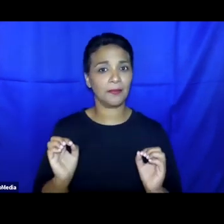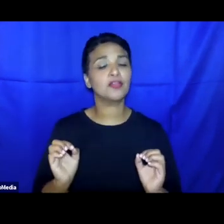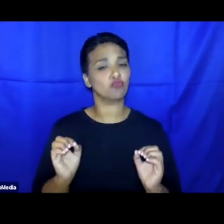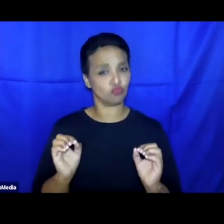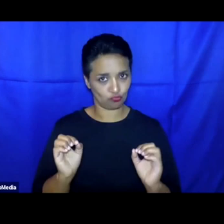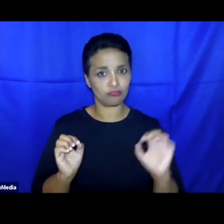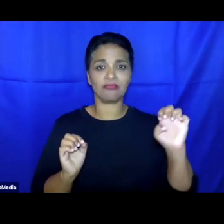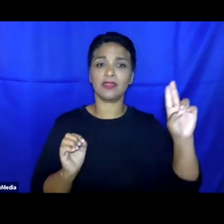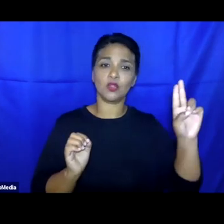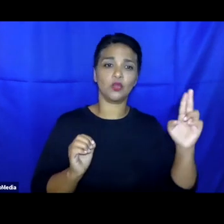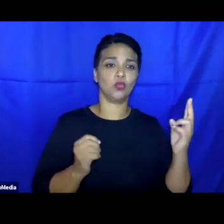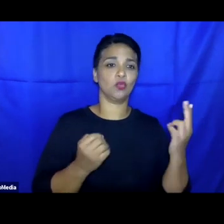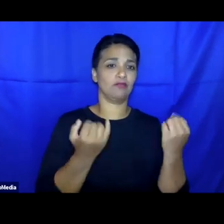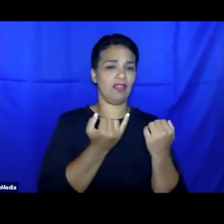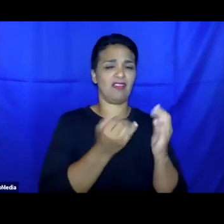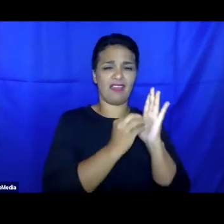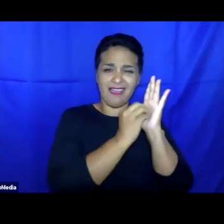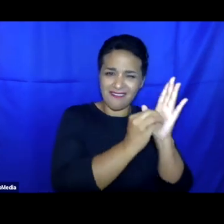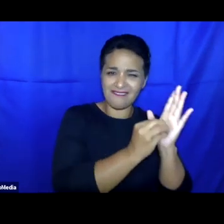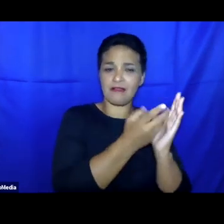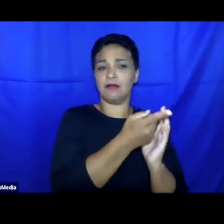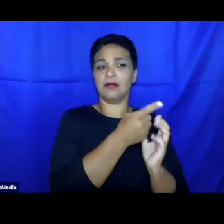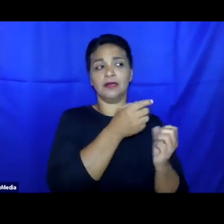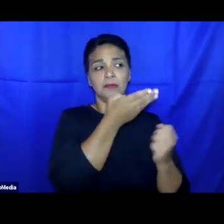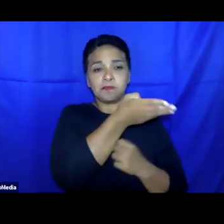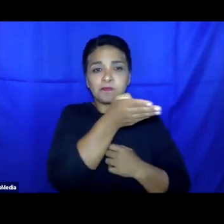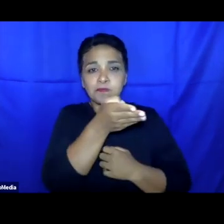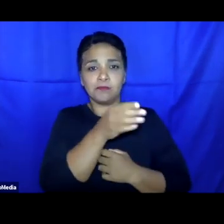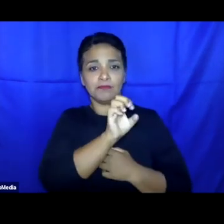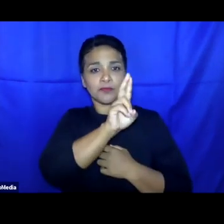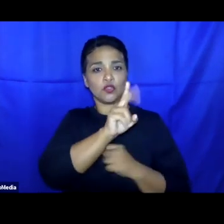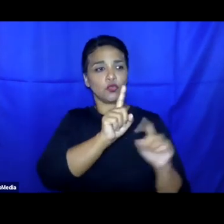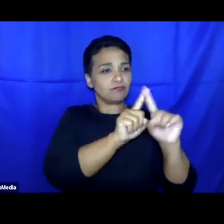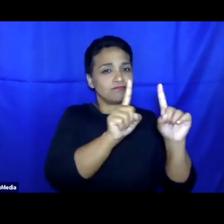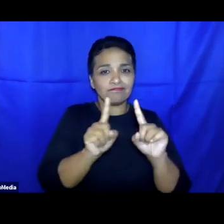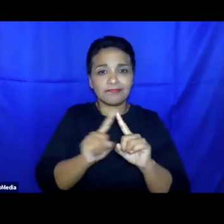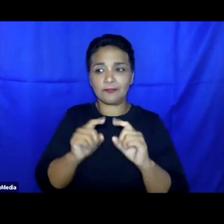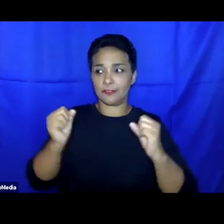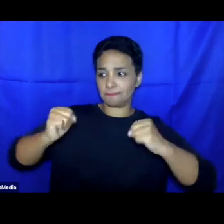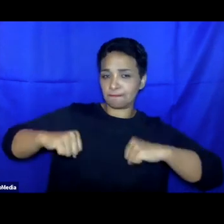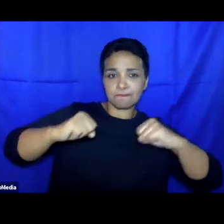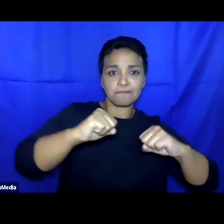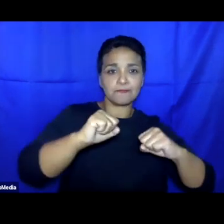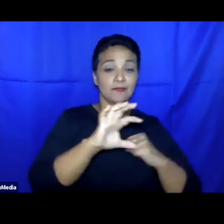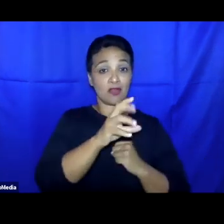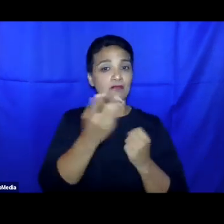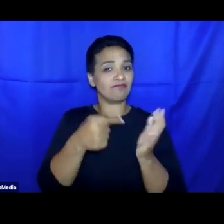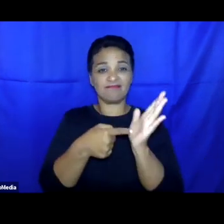EU EASO and Frontex are physically present in a number of these third country arrangements, notably in Serbia, the EU financial